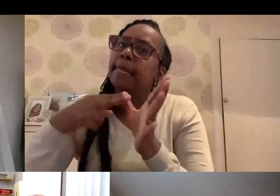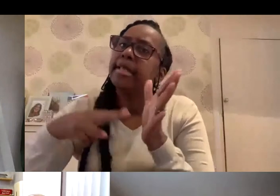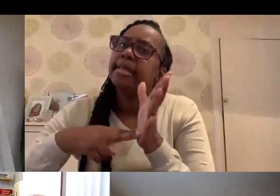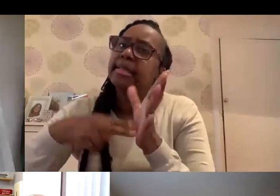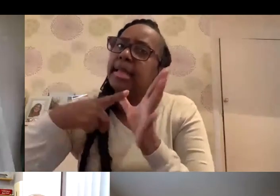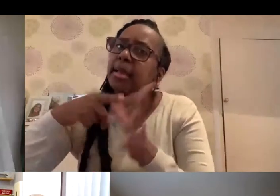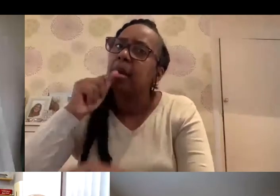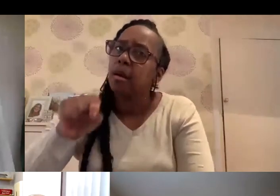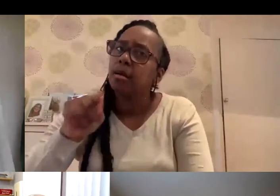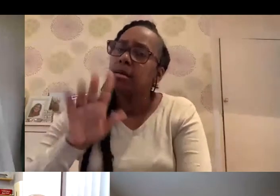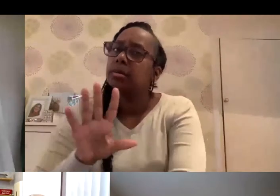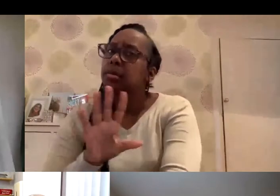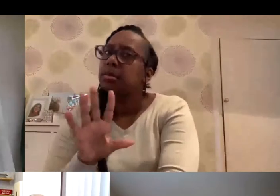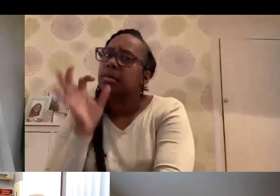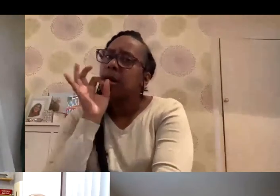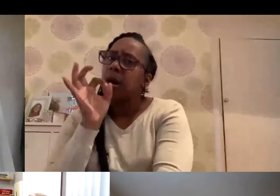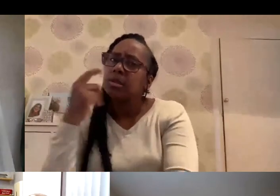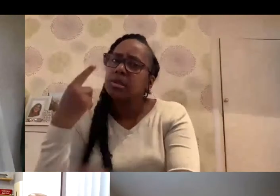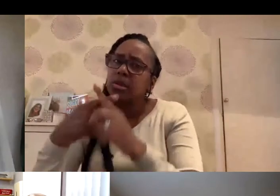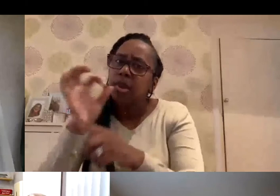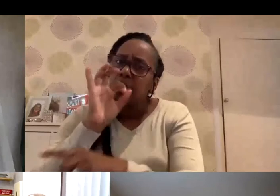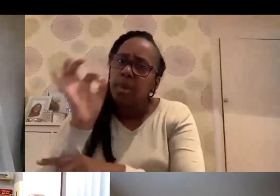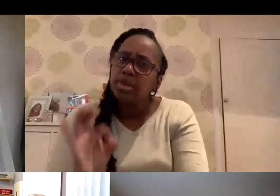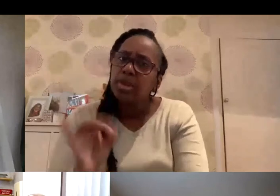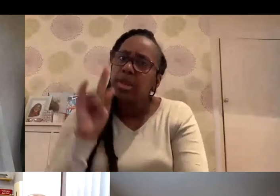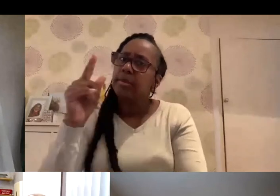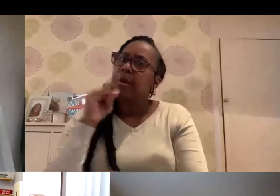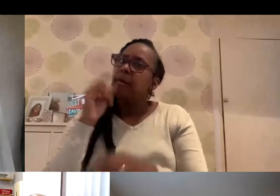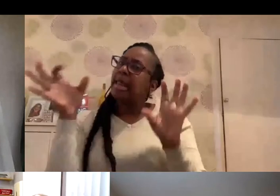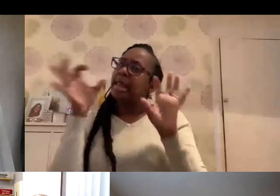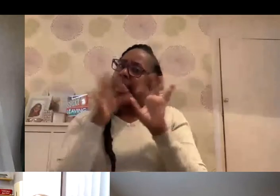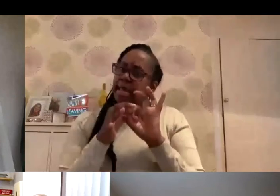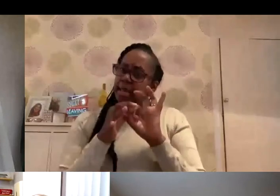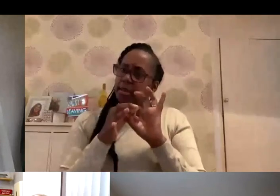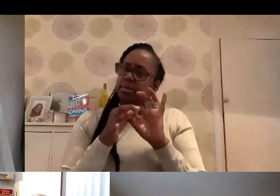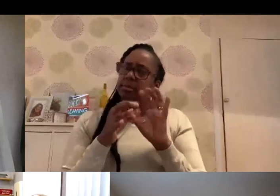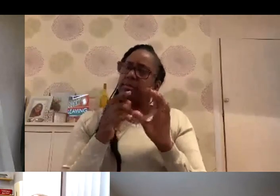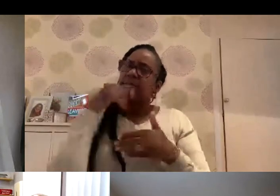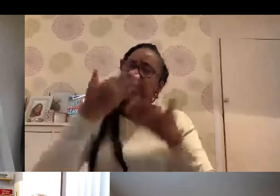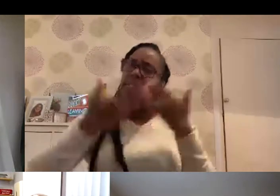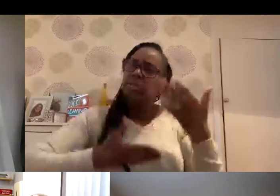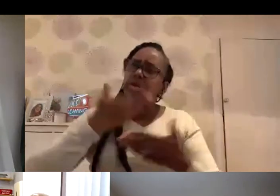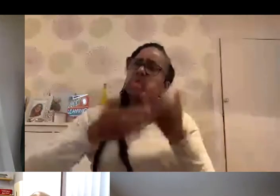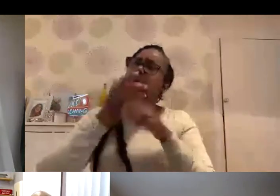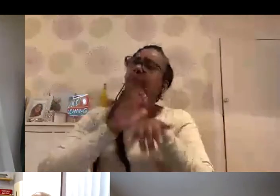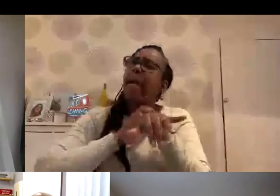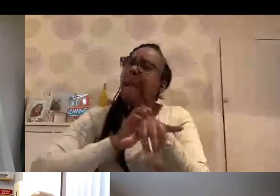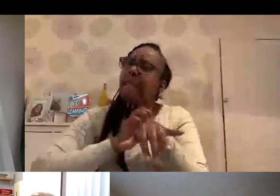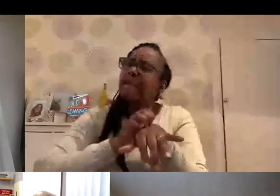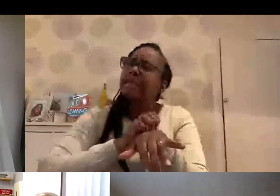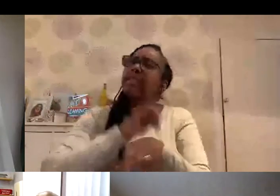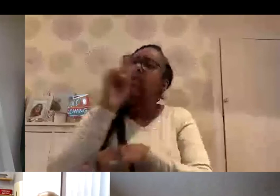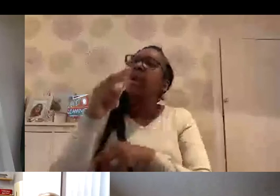Yes. I just wanted to ask a quick question about a link I've seen with the description of allergies where the Pfizer